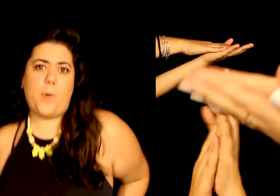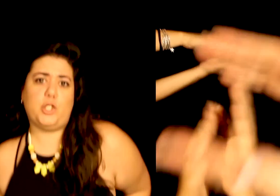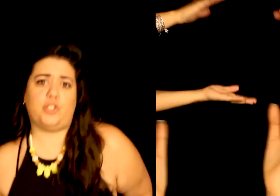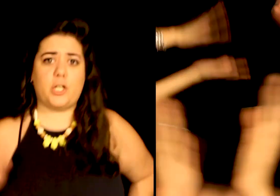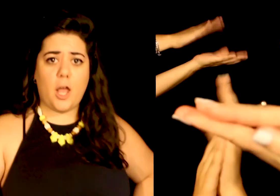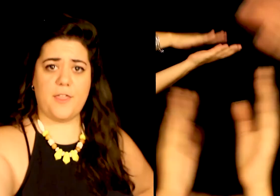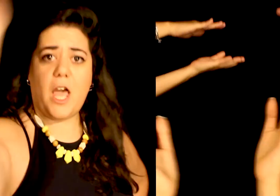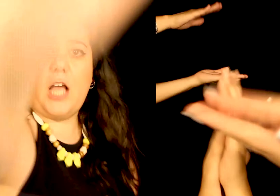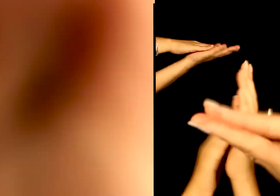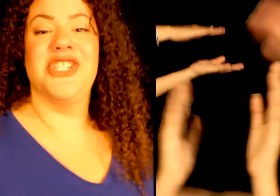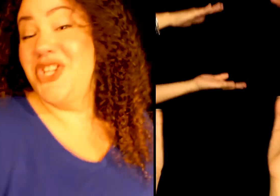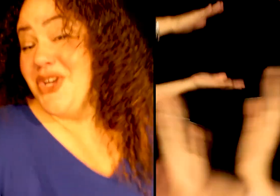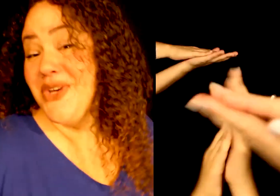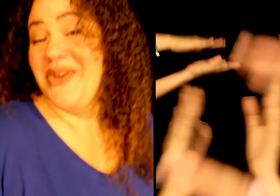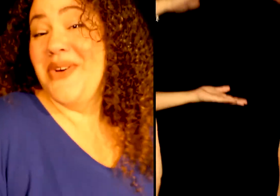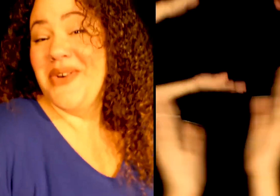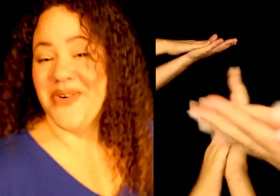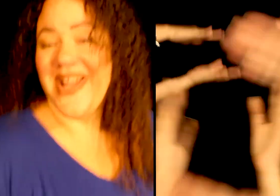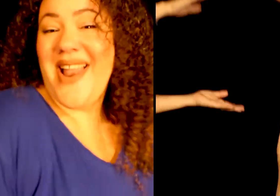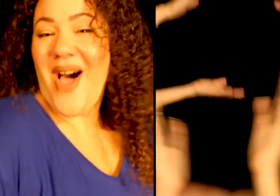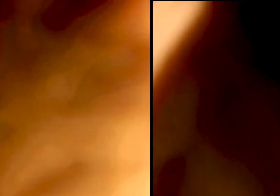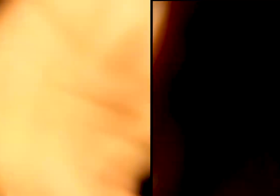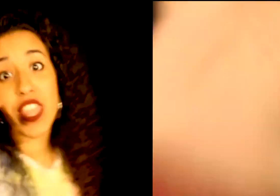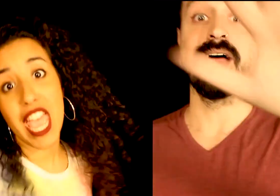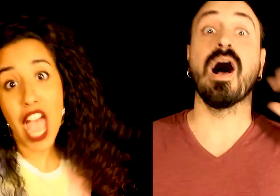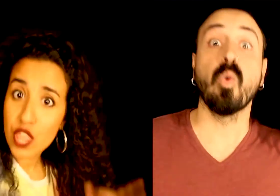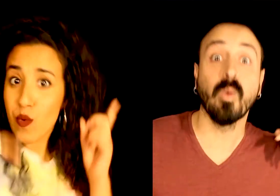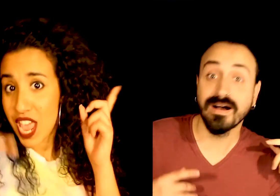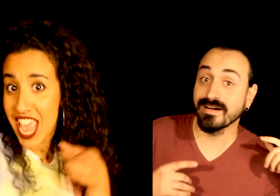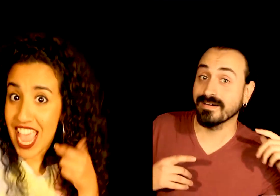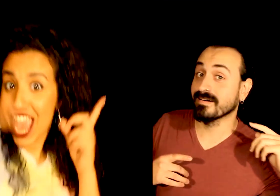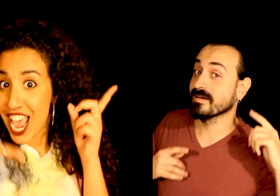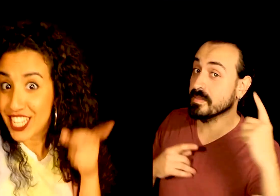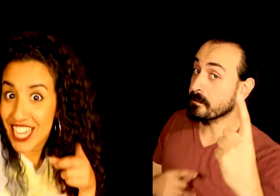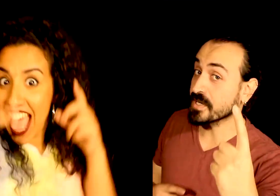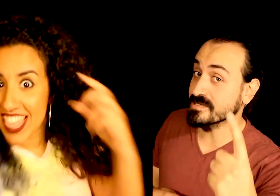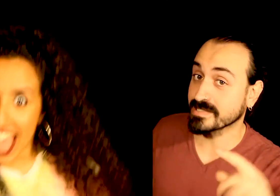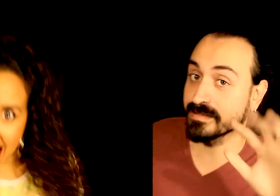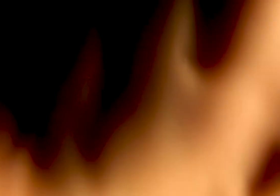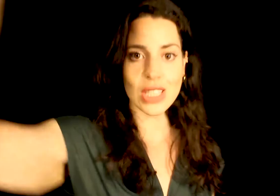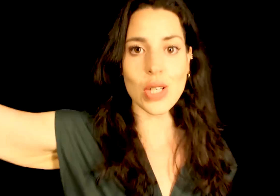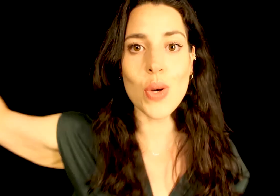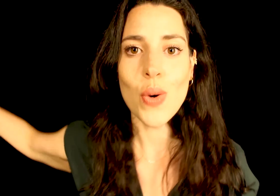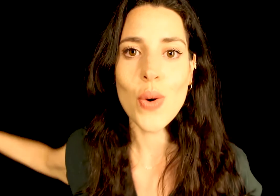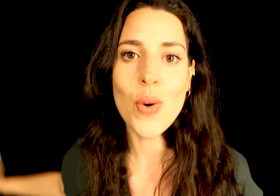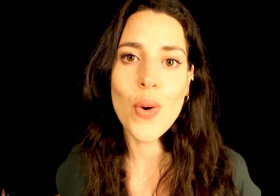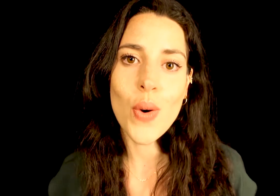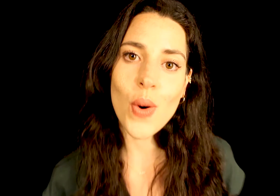together They are four